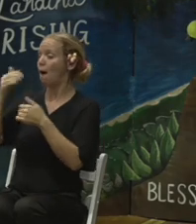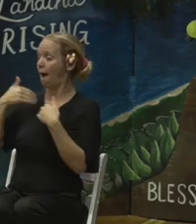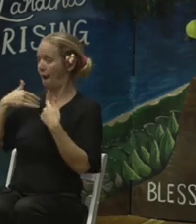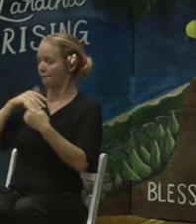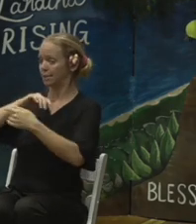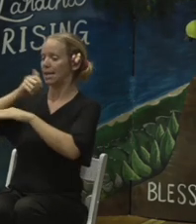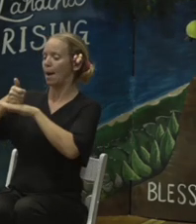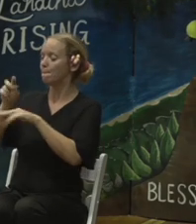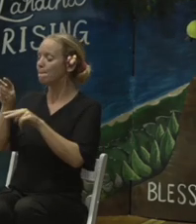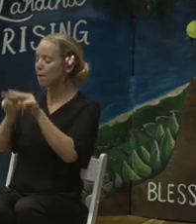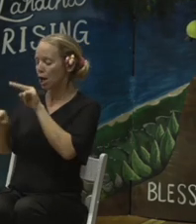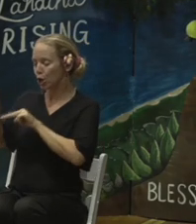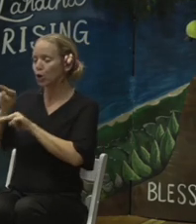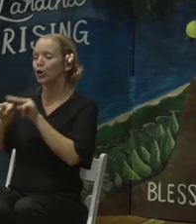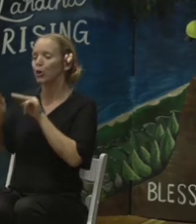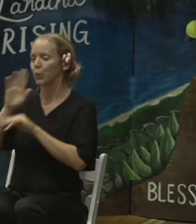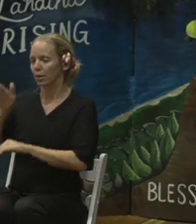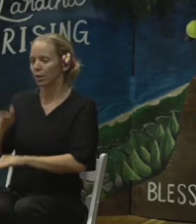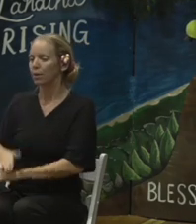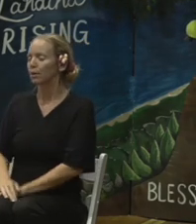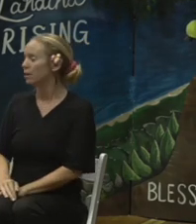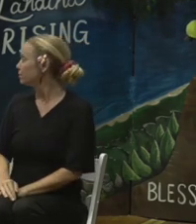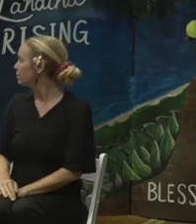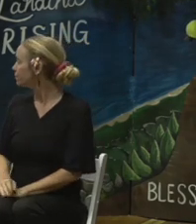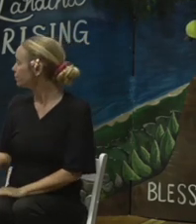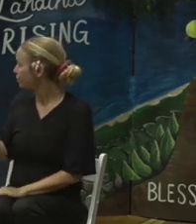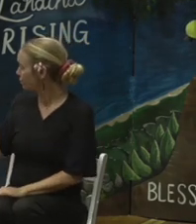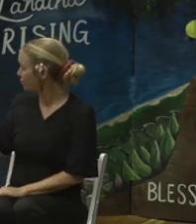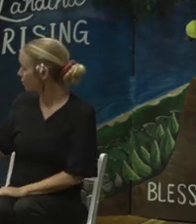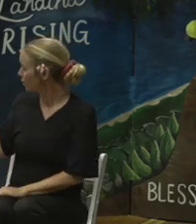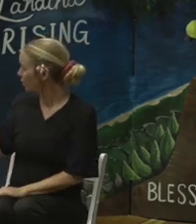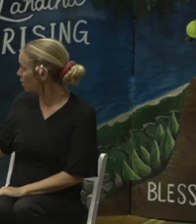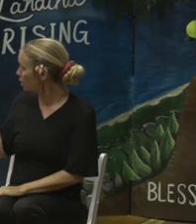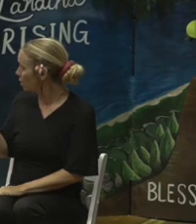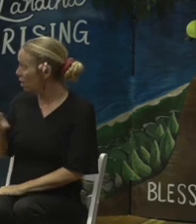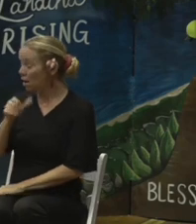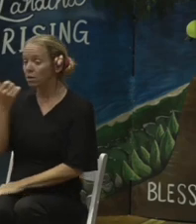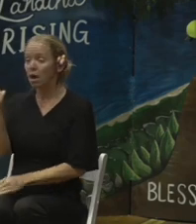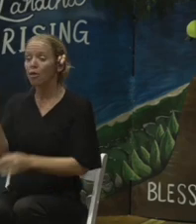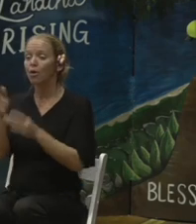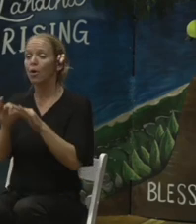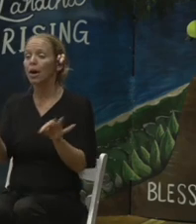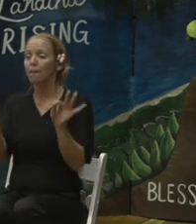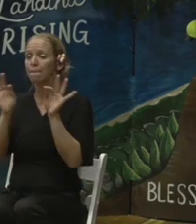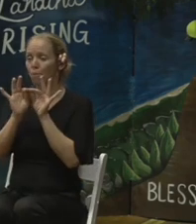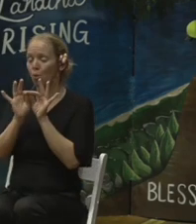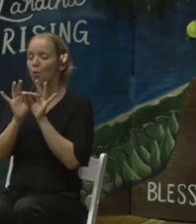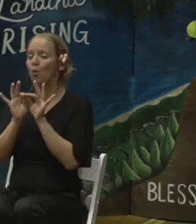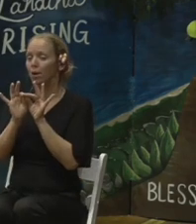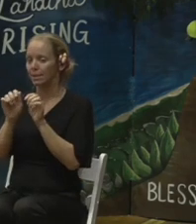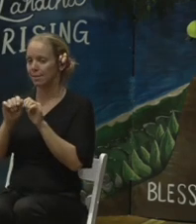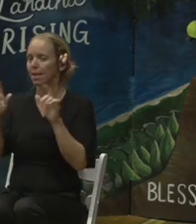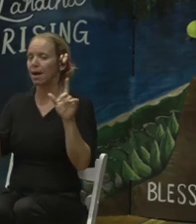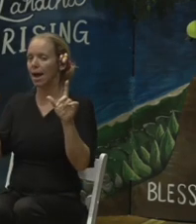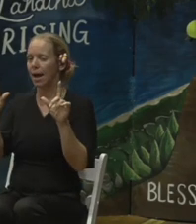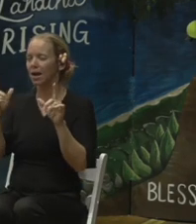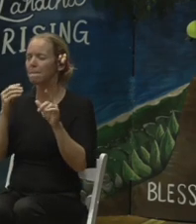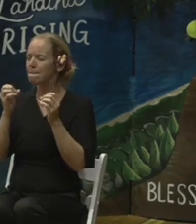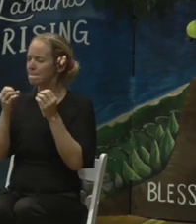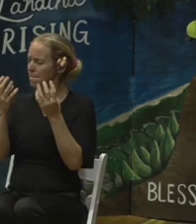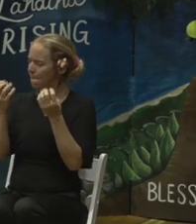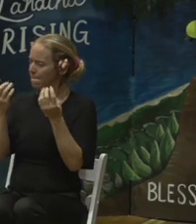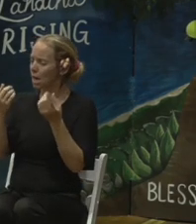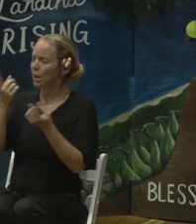Now this is another very important slide. One of the questions I've been hearing is, or concerns